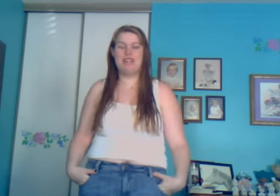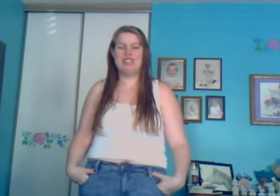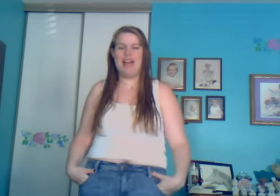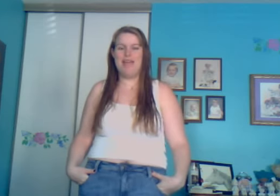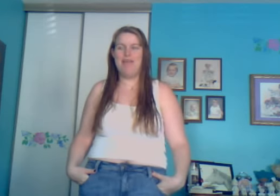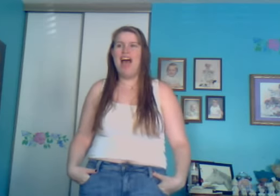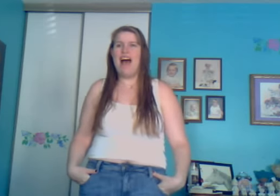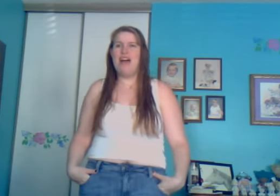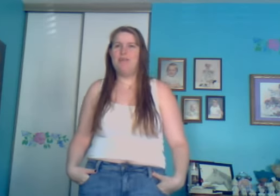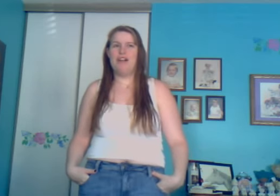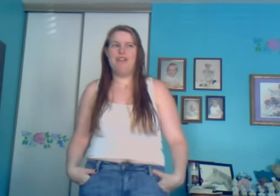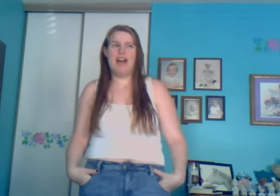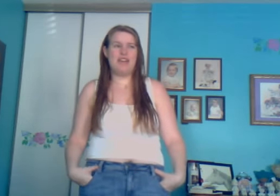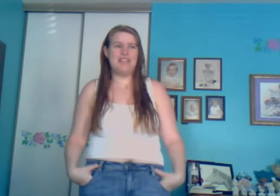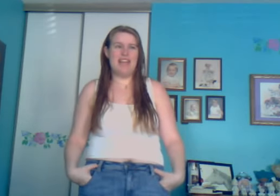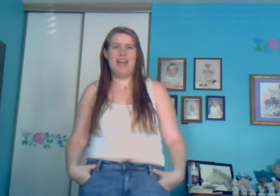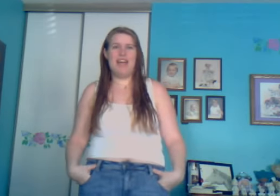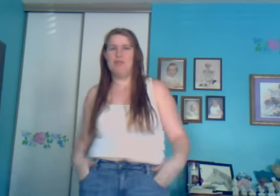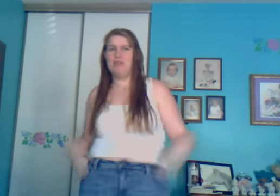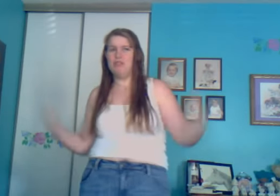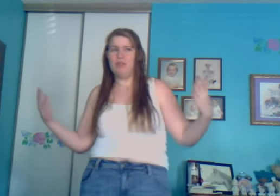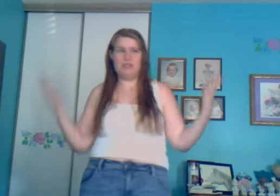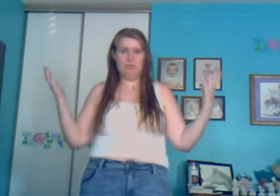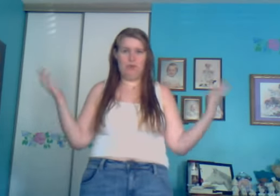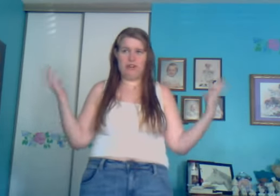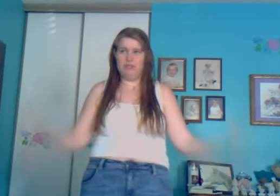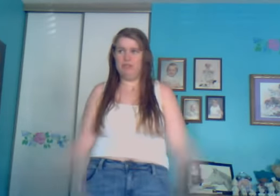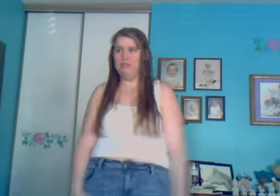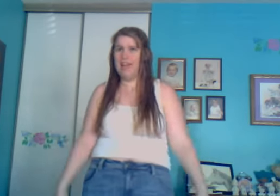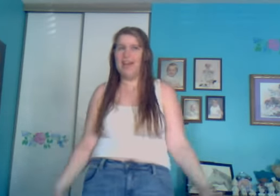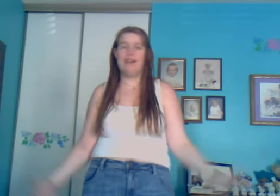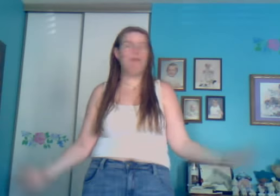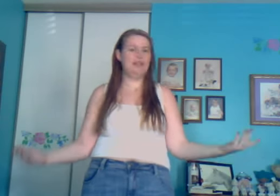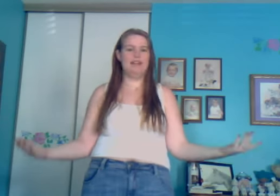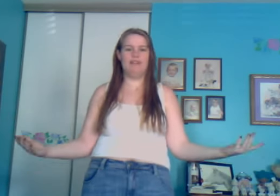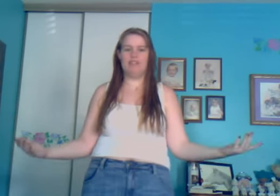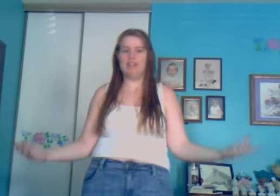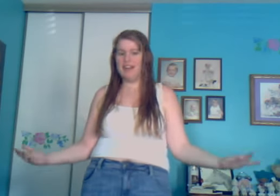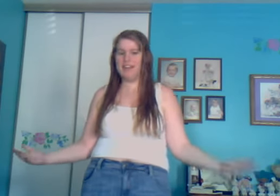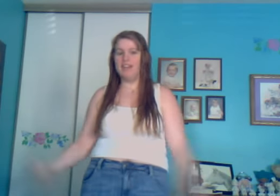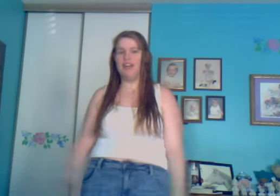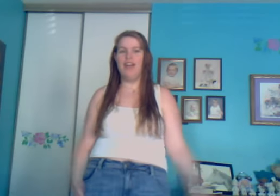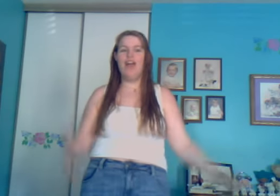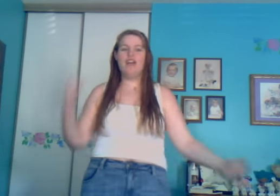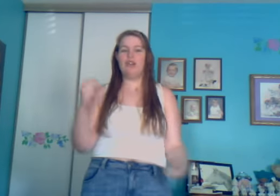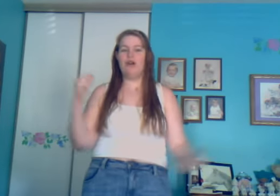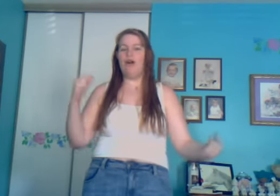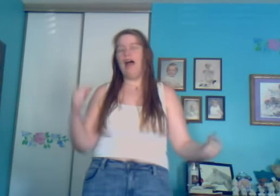good time. I hope y'all have had a great day. I hope you're enjoying this wonderful Tuesday, and I really love the lighting in here. So I'm